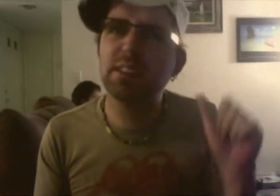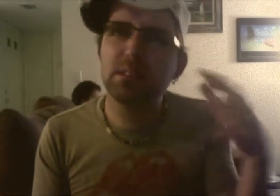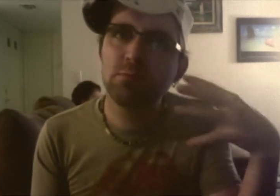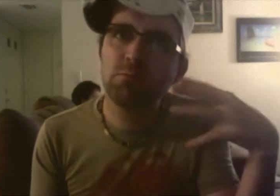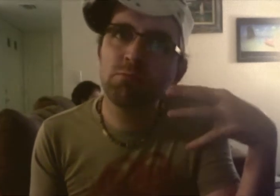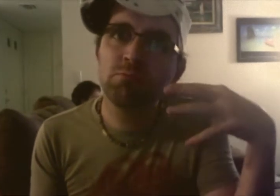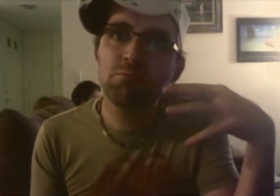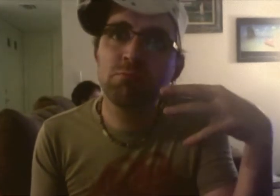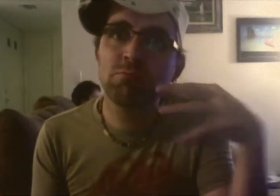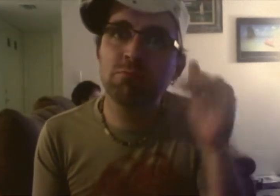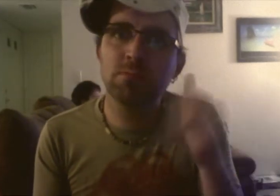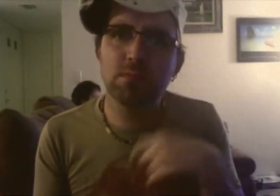You're good.